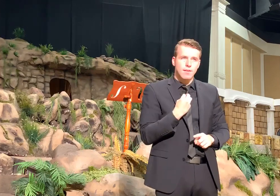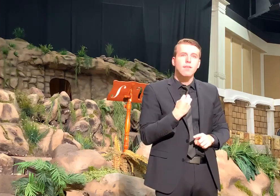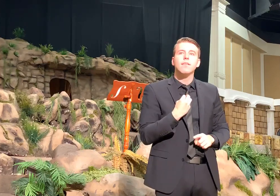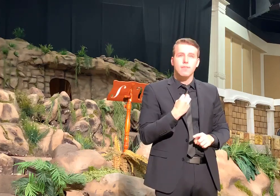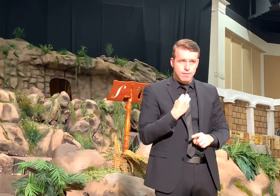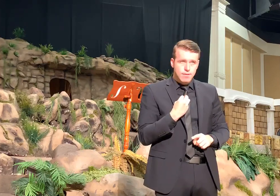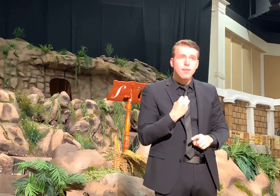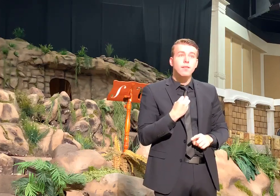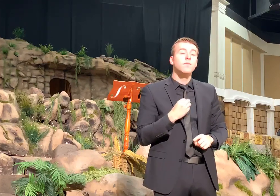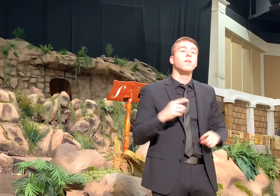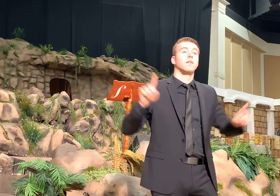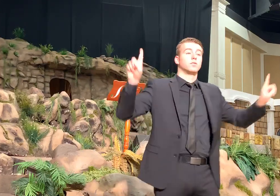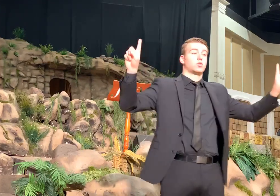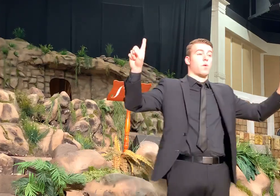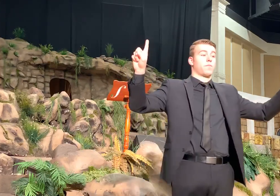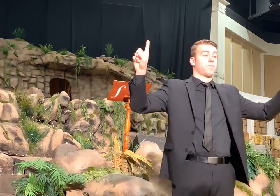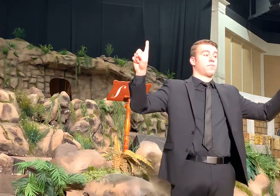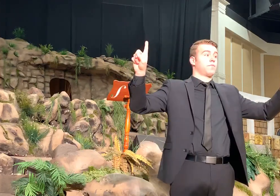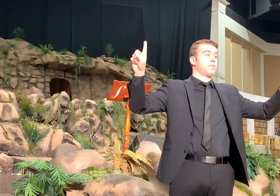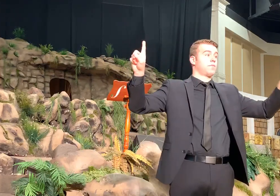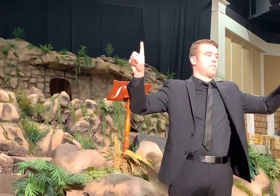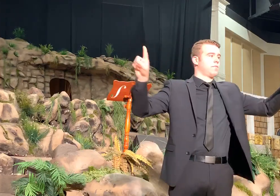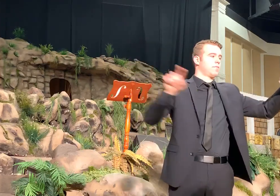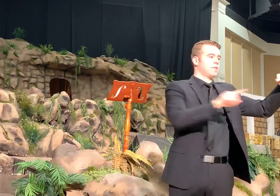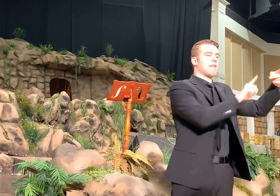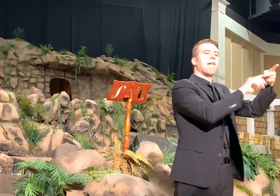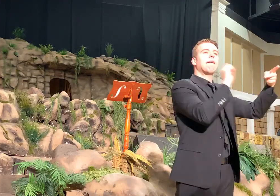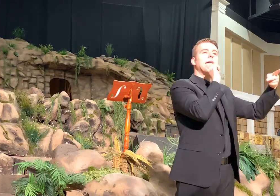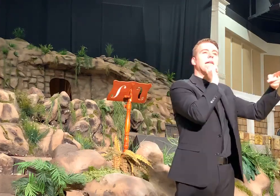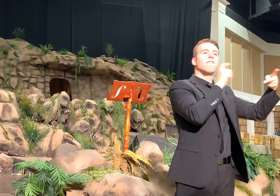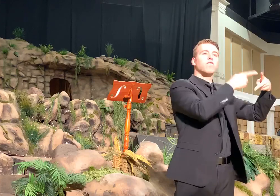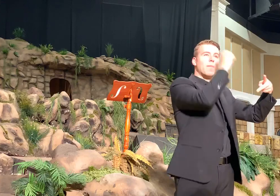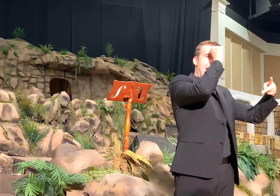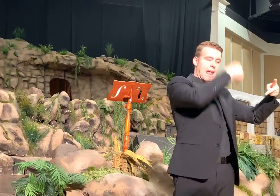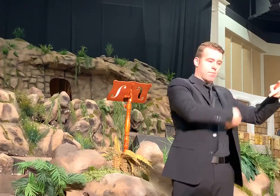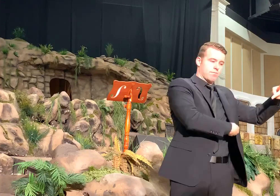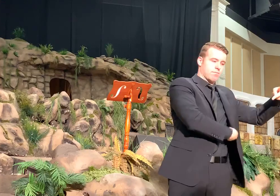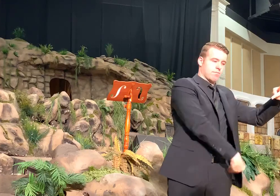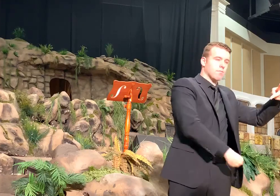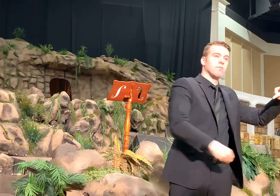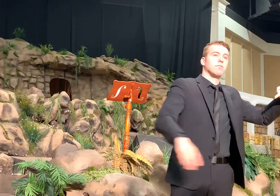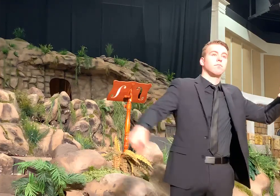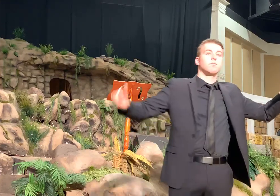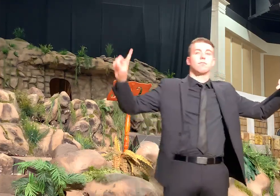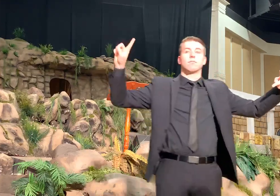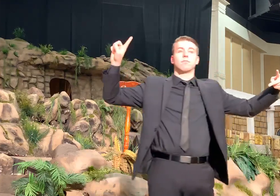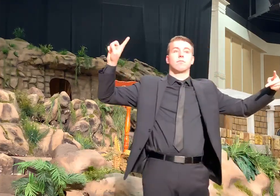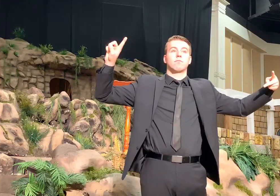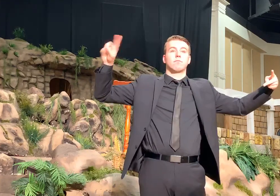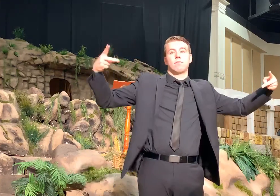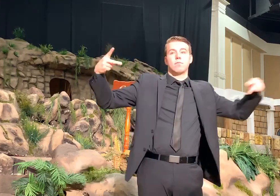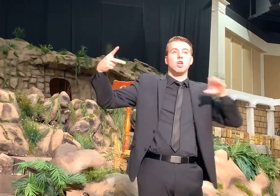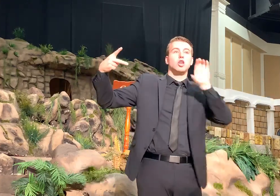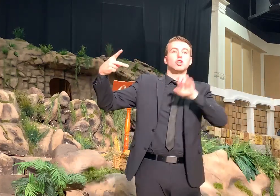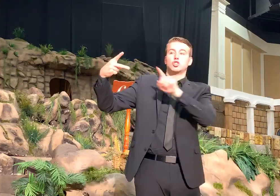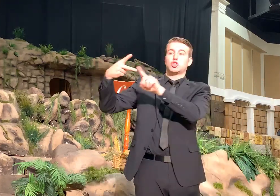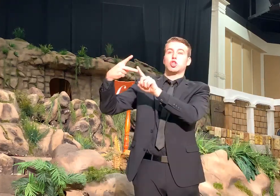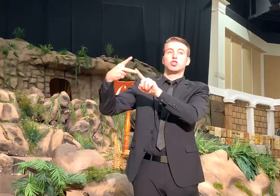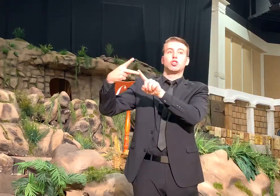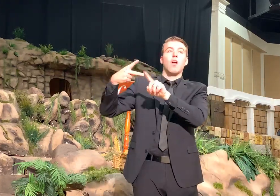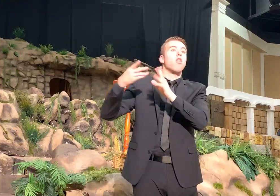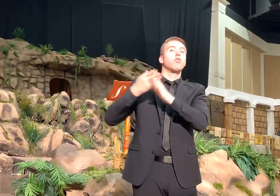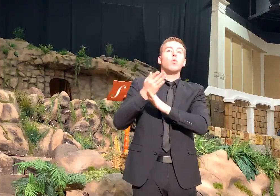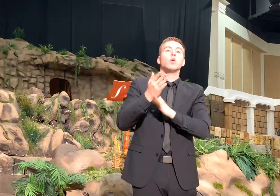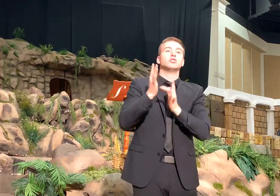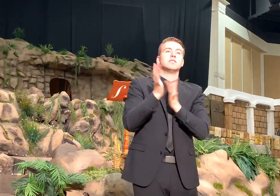Eve is taken from Adam's side. The church is taken from Christ's side symbolized by the water